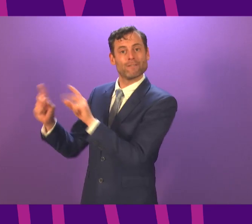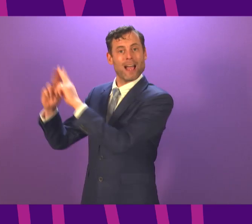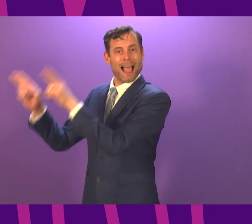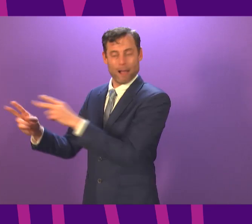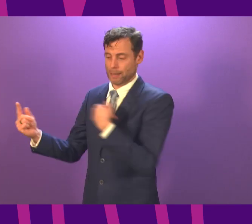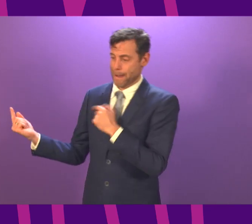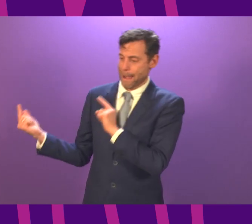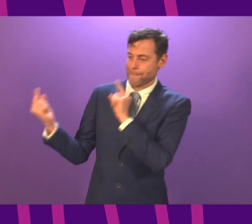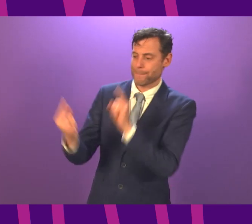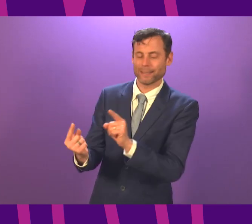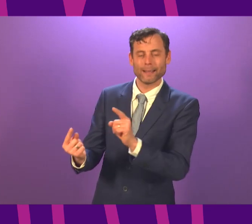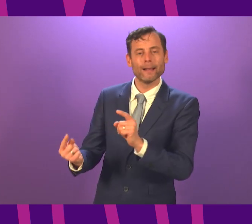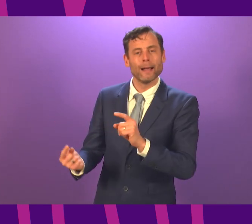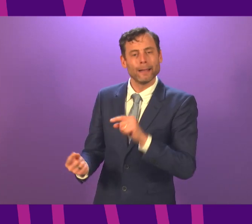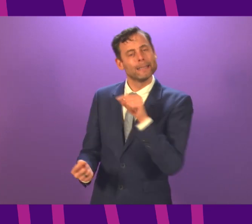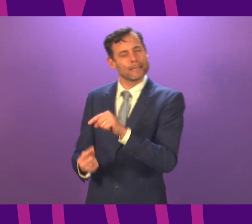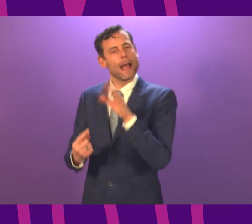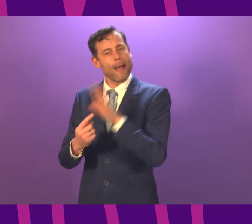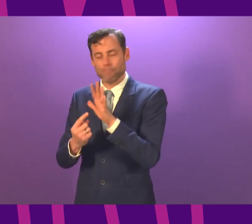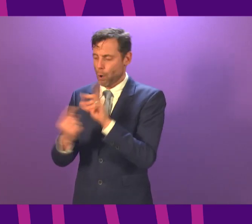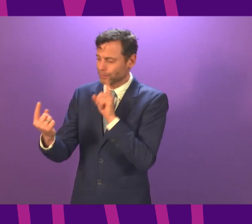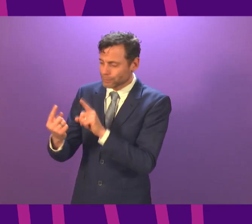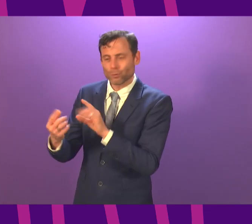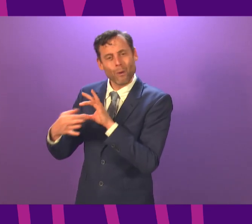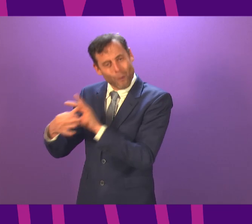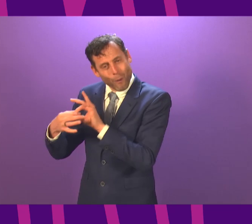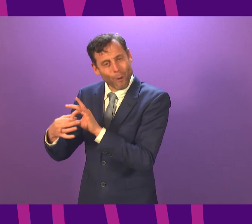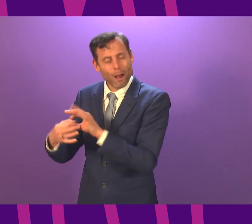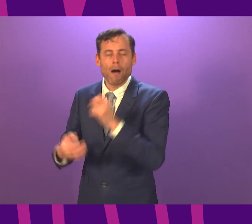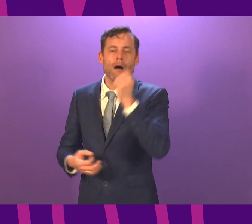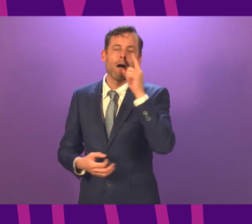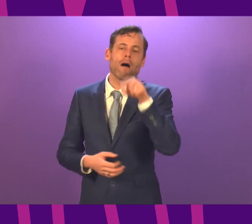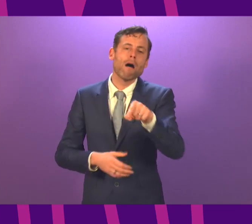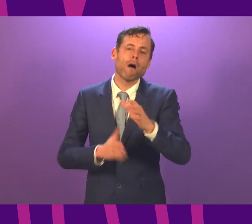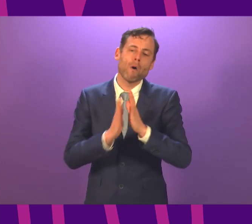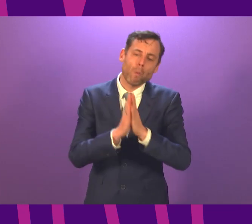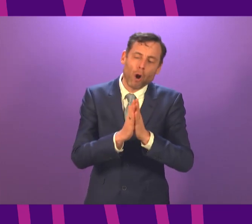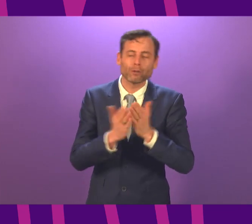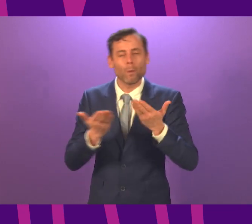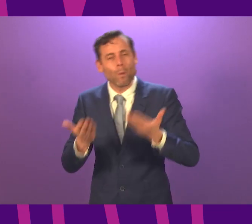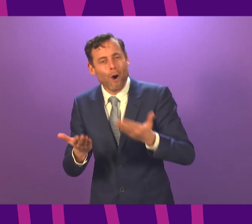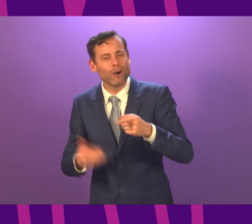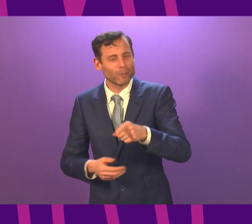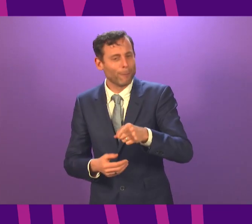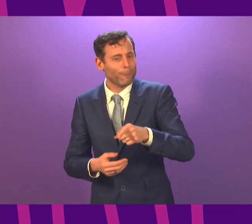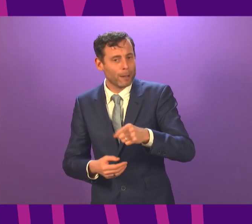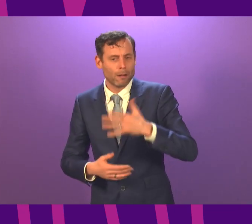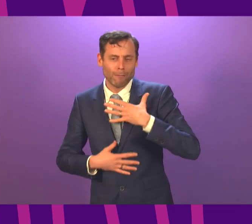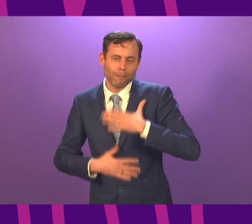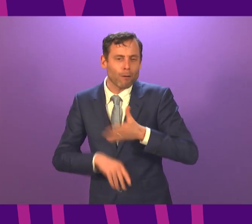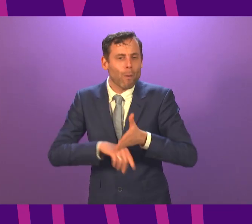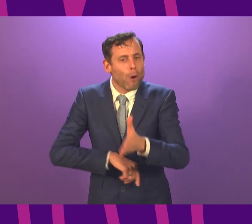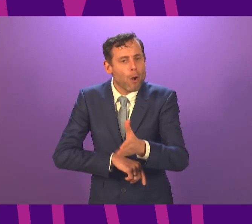as much as possible. I really understand the importance of worship for people and the restrictions I've announced today will not be in place for a moment longer